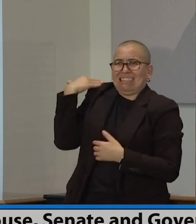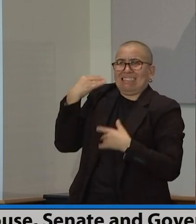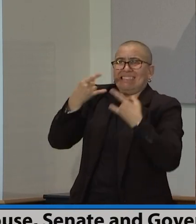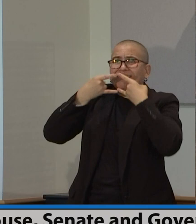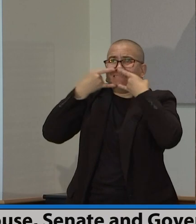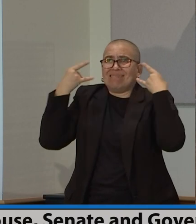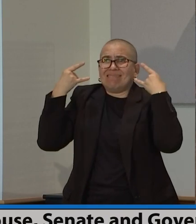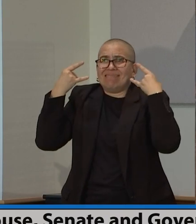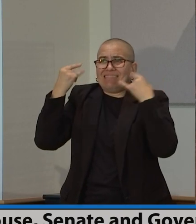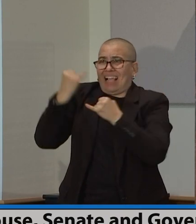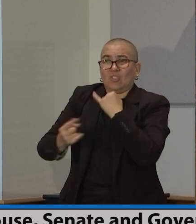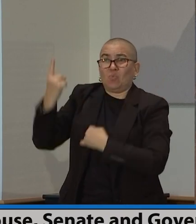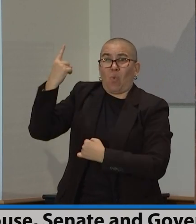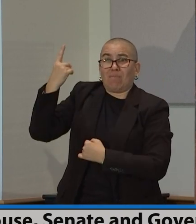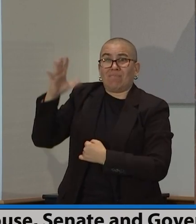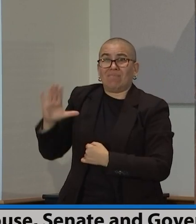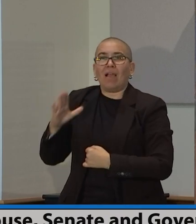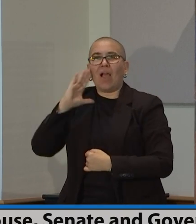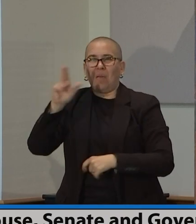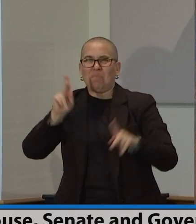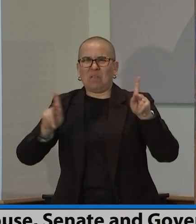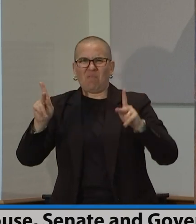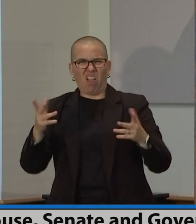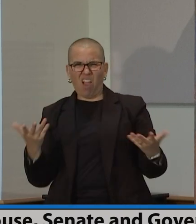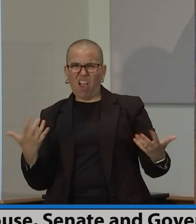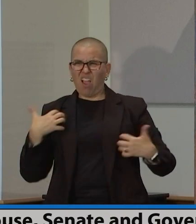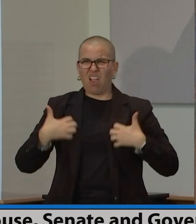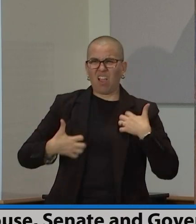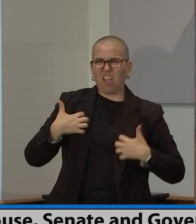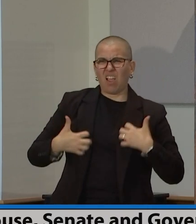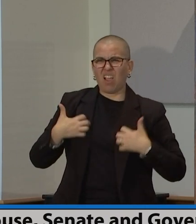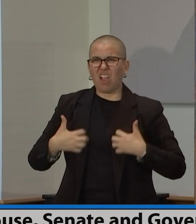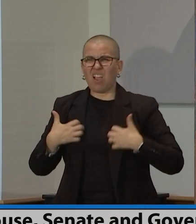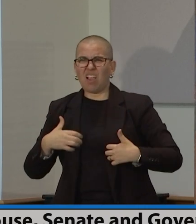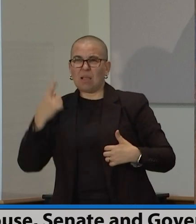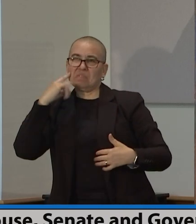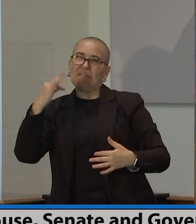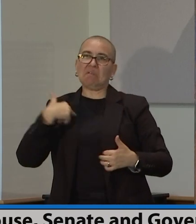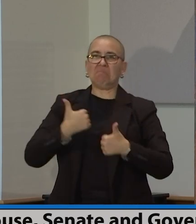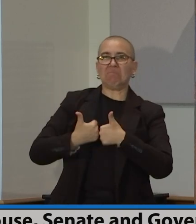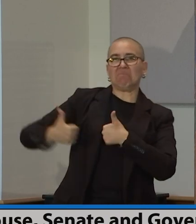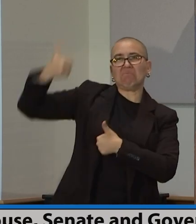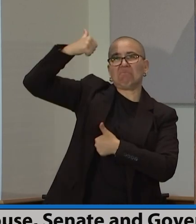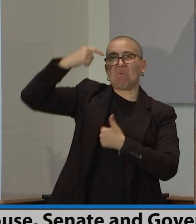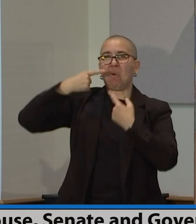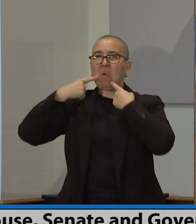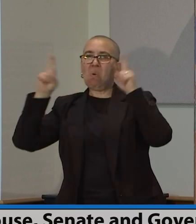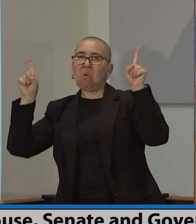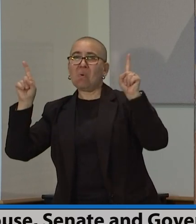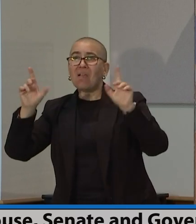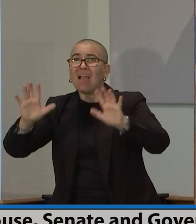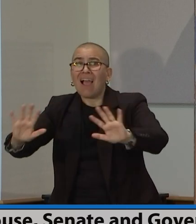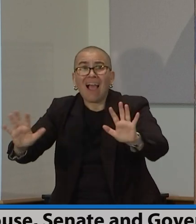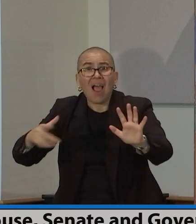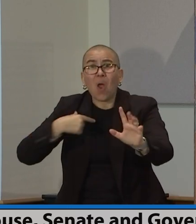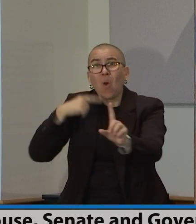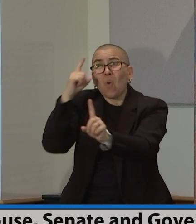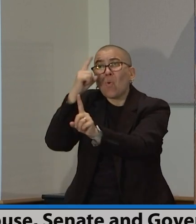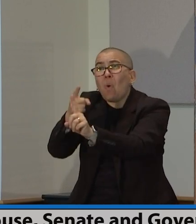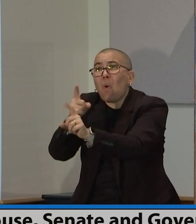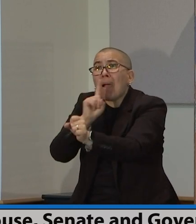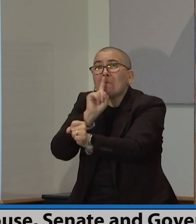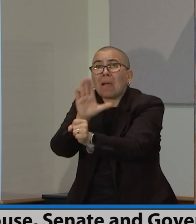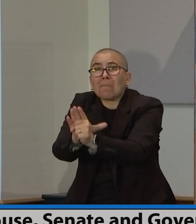but it was the nature of managing COVID. And there was a differences opinions about how to do that. But the fact is we're just managing basically the